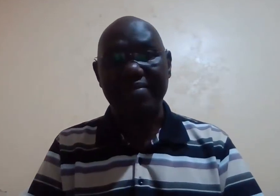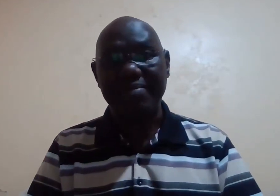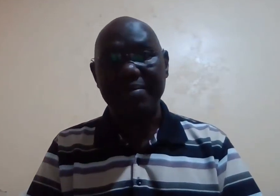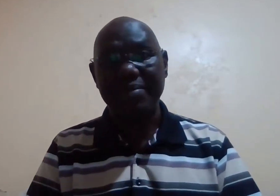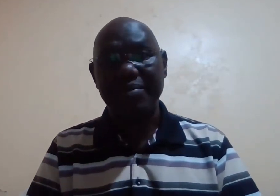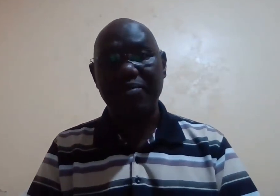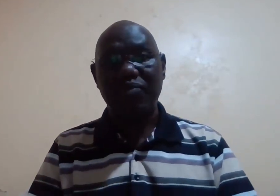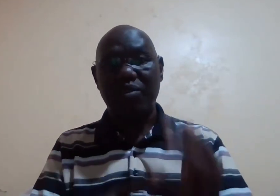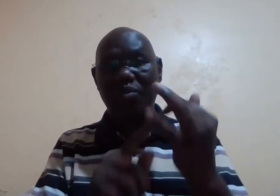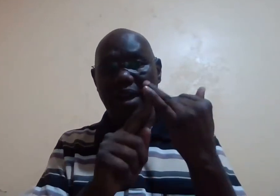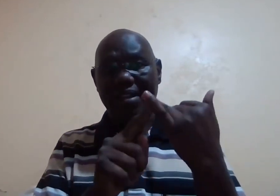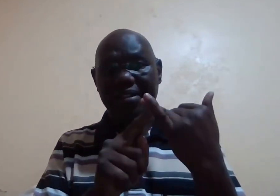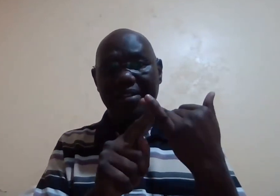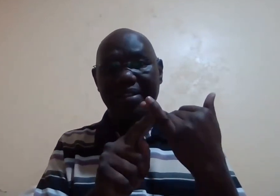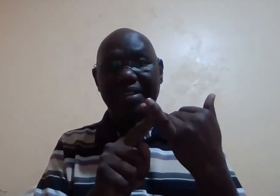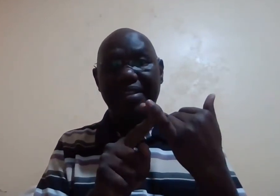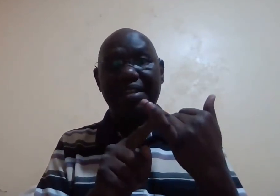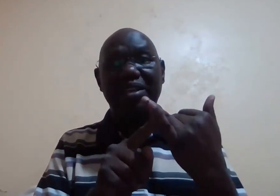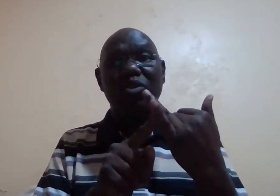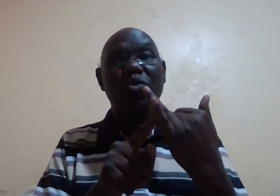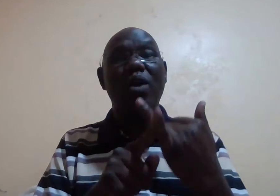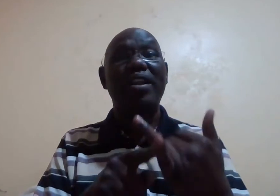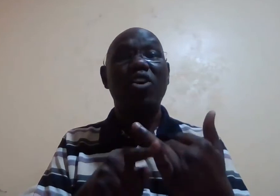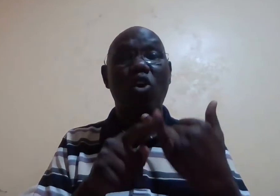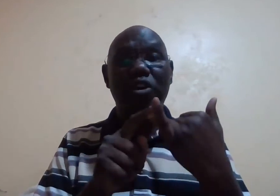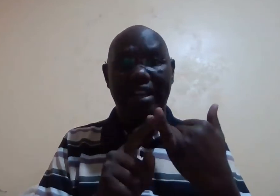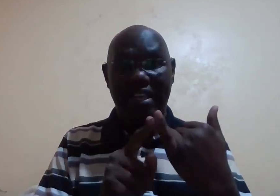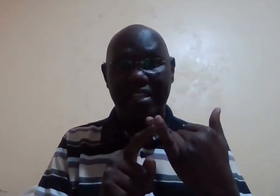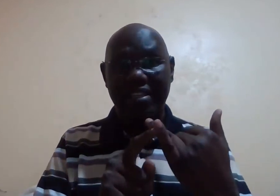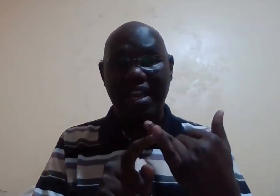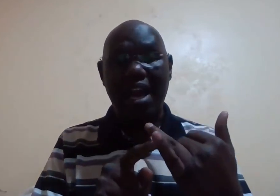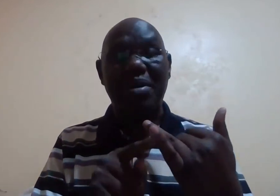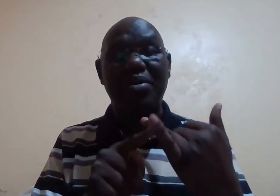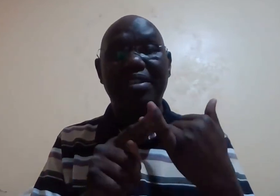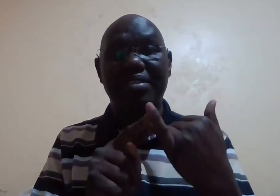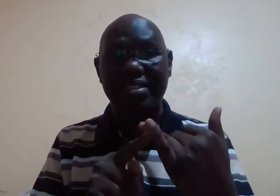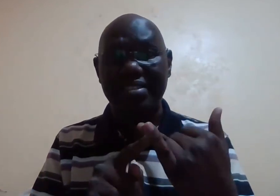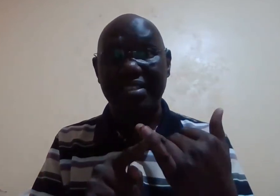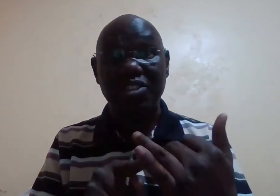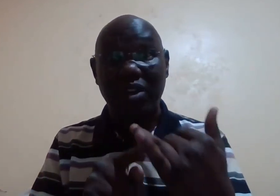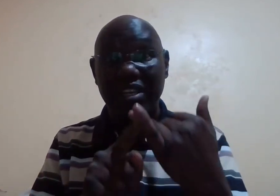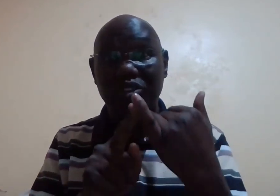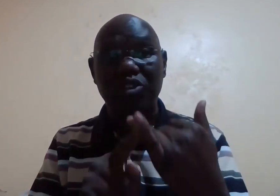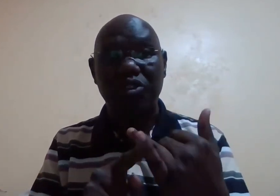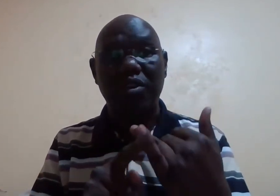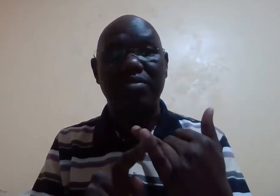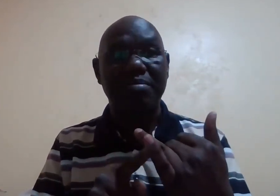one worry only about the things that you are in control of